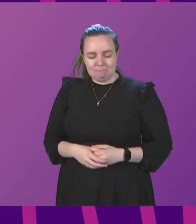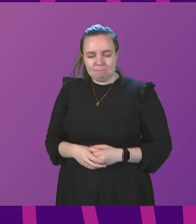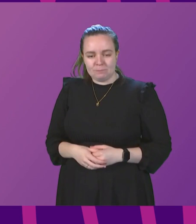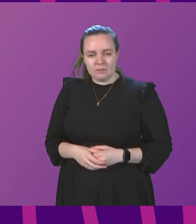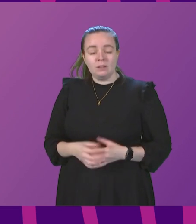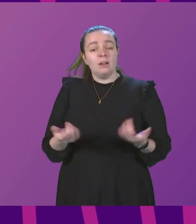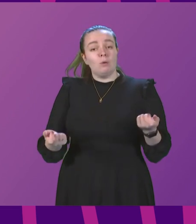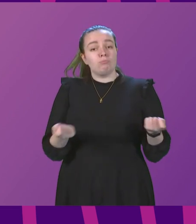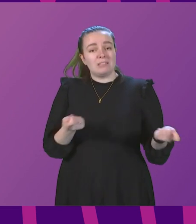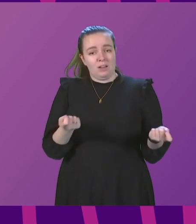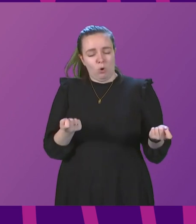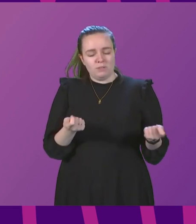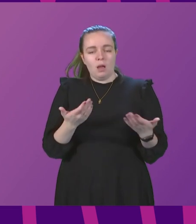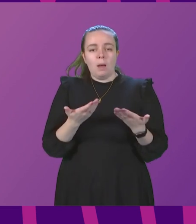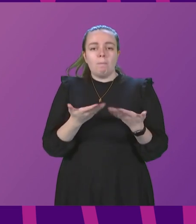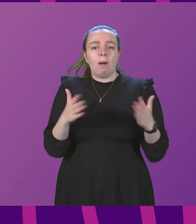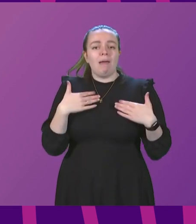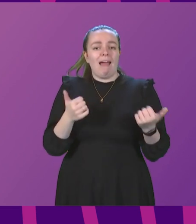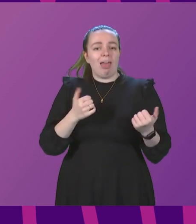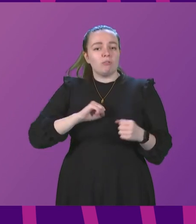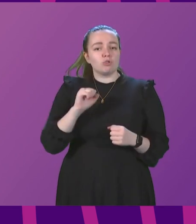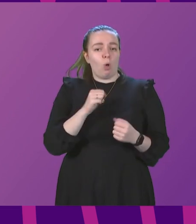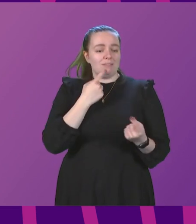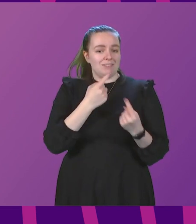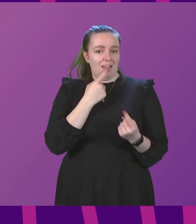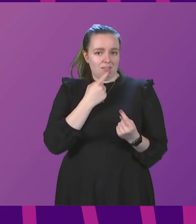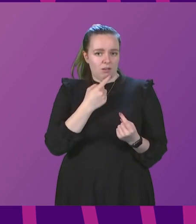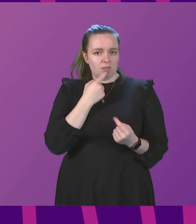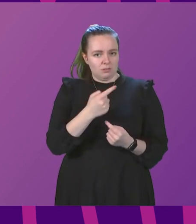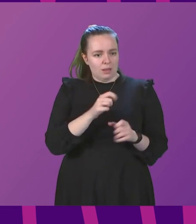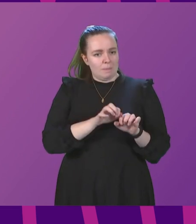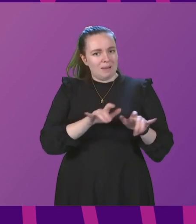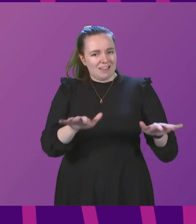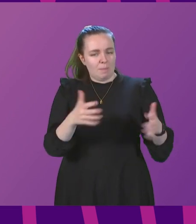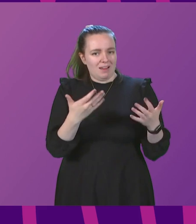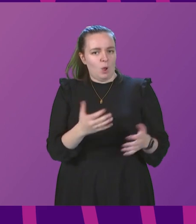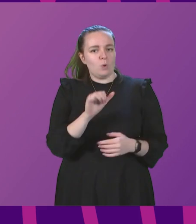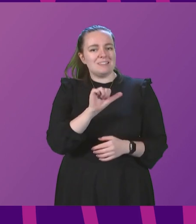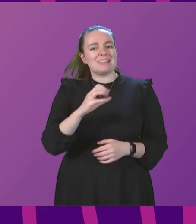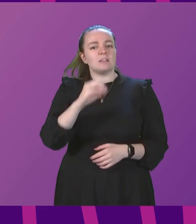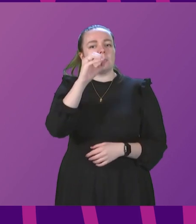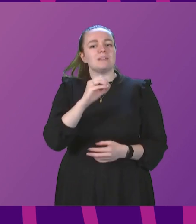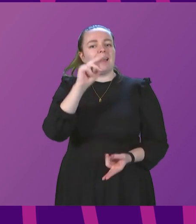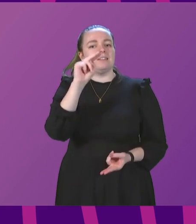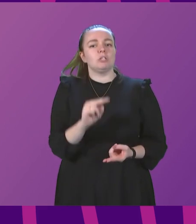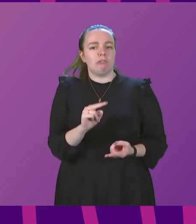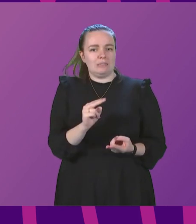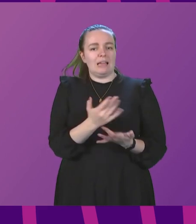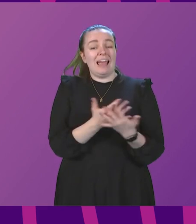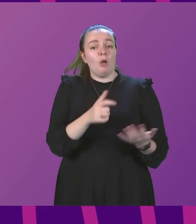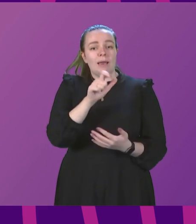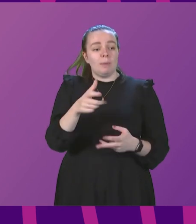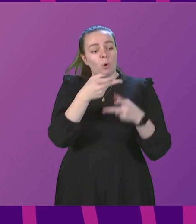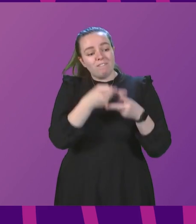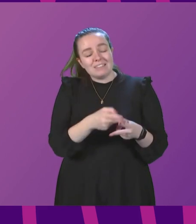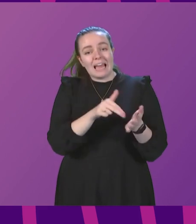Mr. President, Public Health Scotland's latest data indicates the pandemic has resulted in a 60 per cent decrease in the number of people visiting